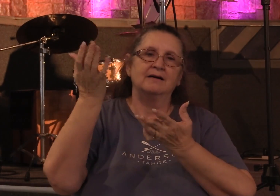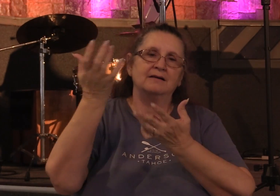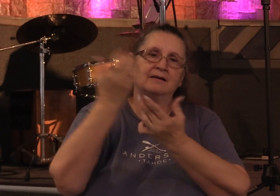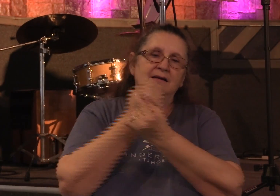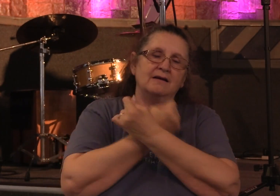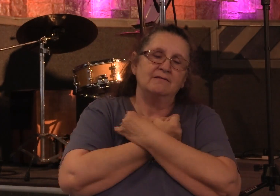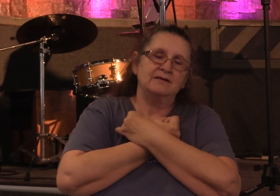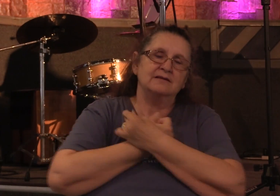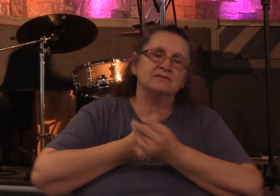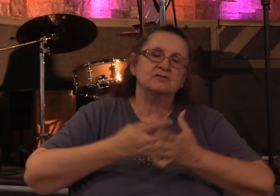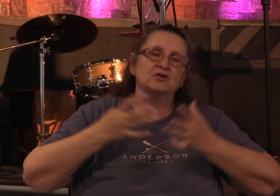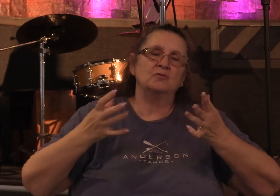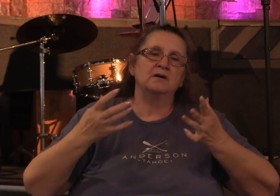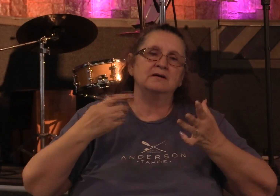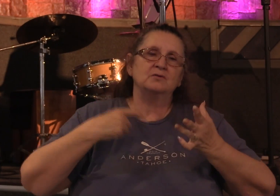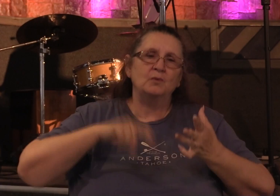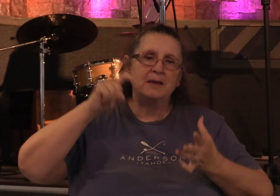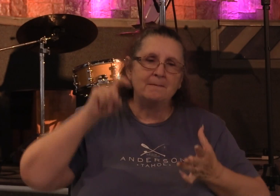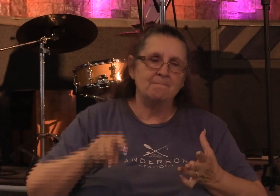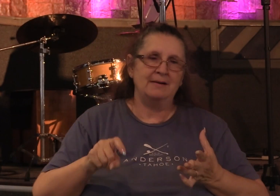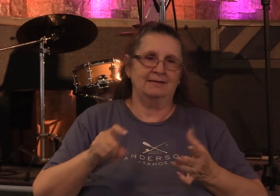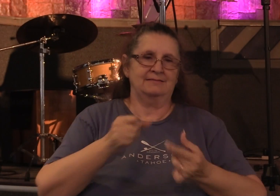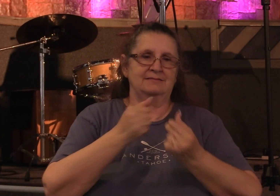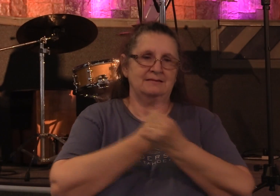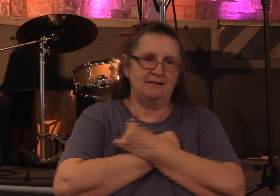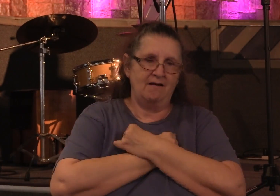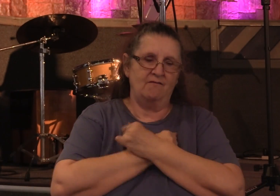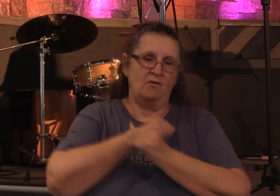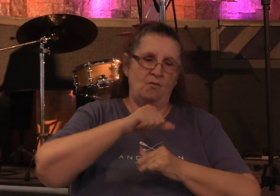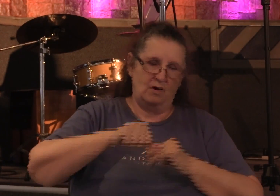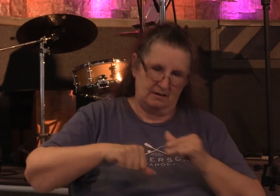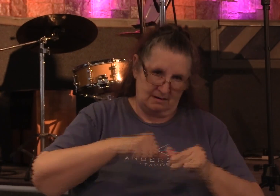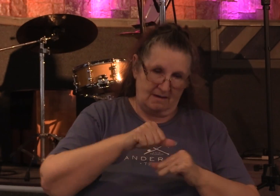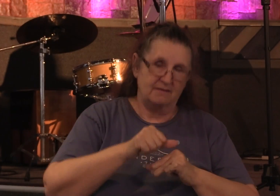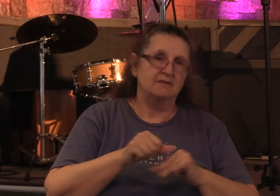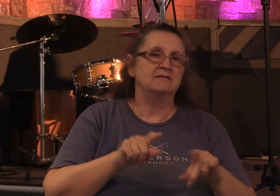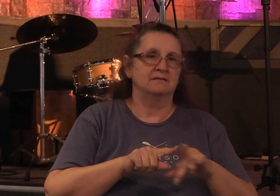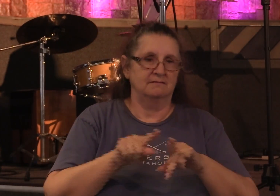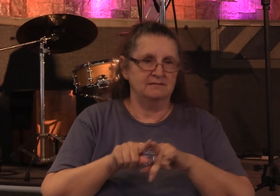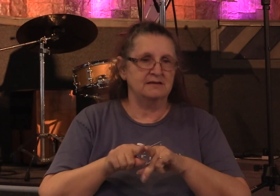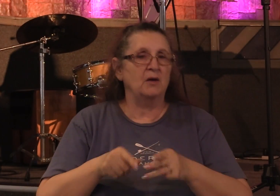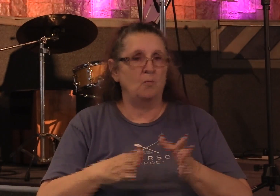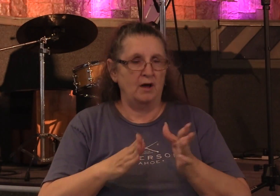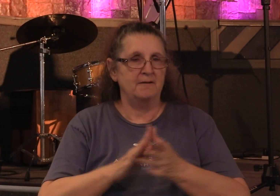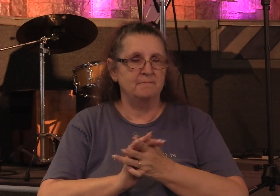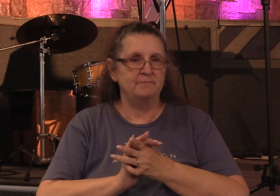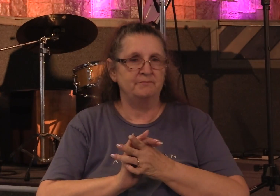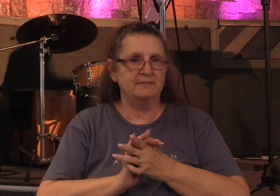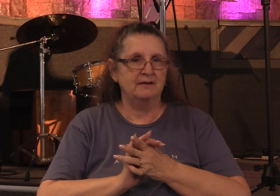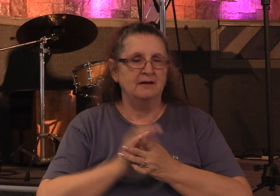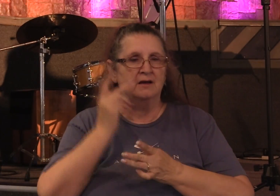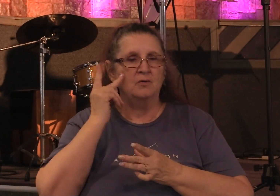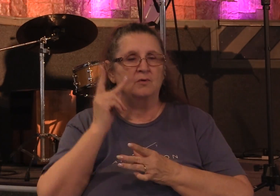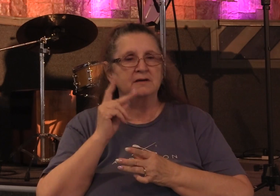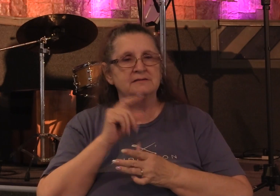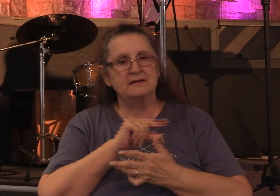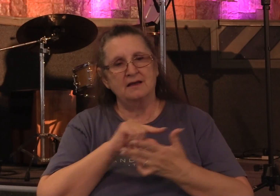And that's what we see in verses 32 through